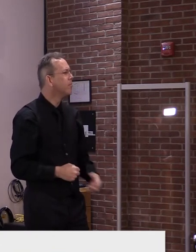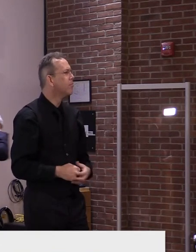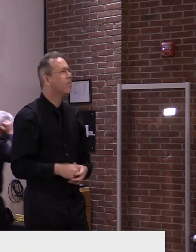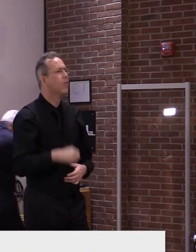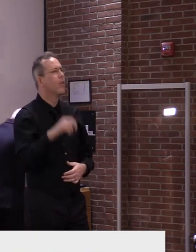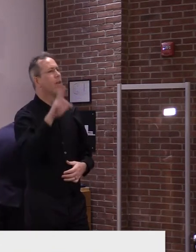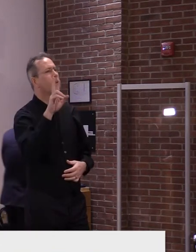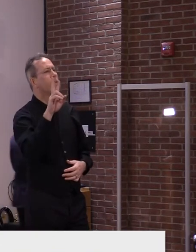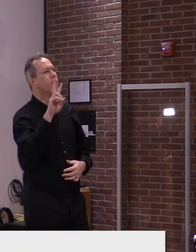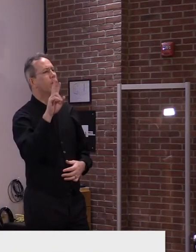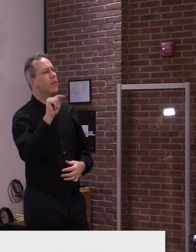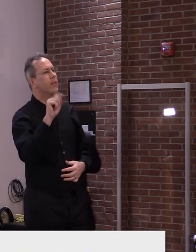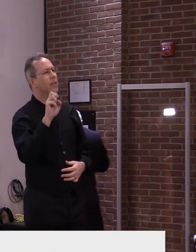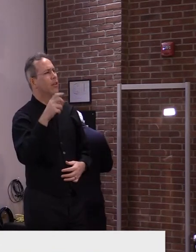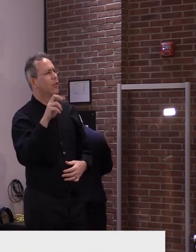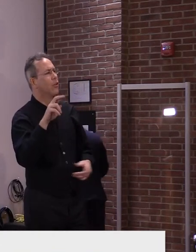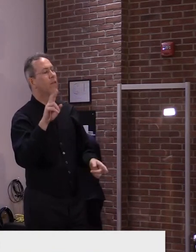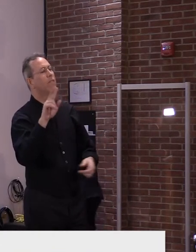Um,